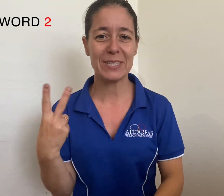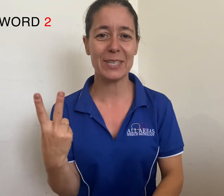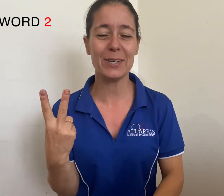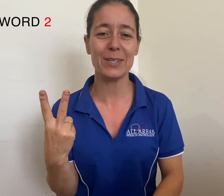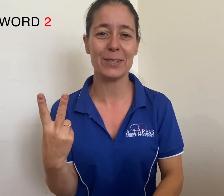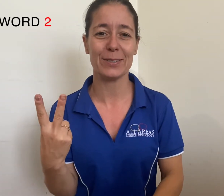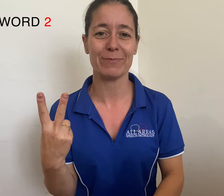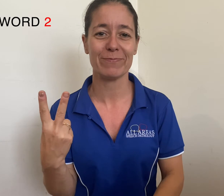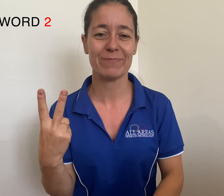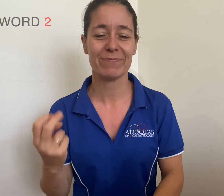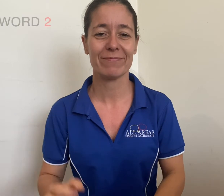two.